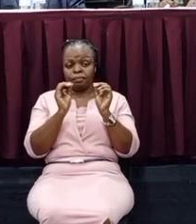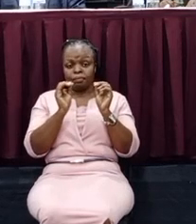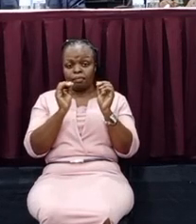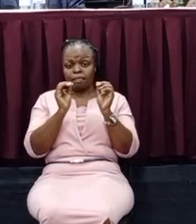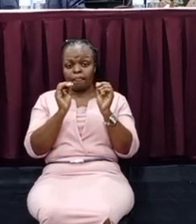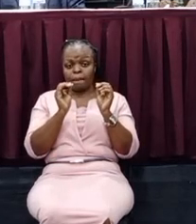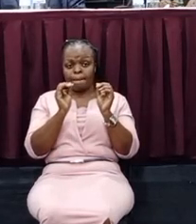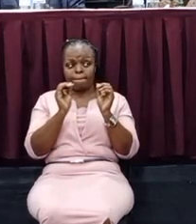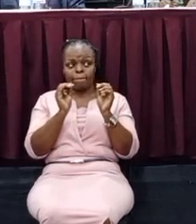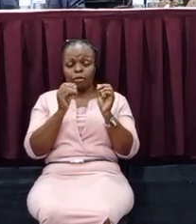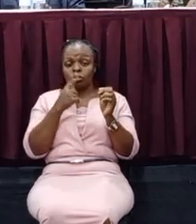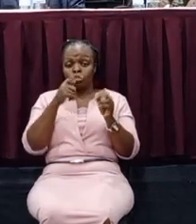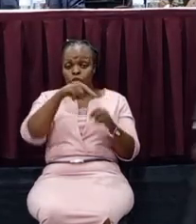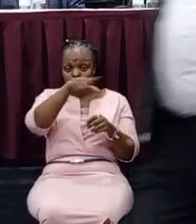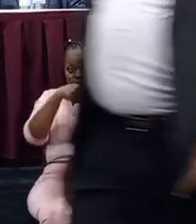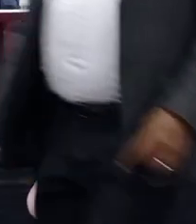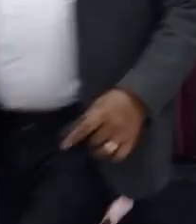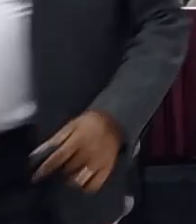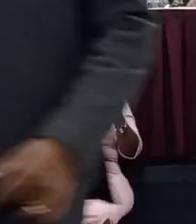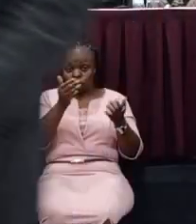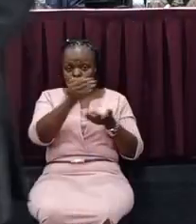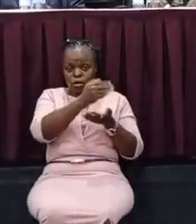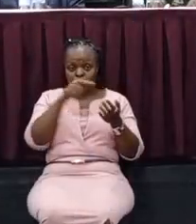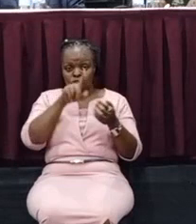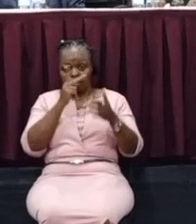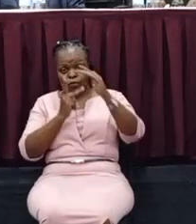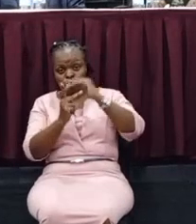So, we are here to gather your views on how we can enrich those regulations.